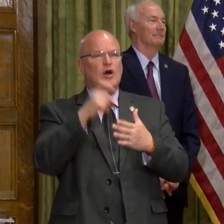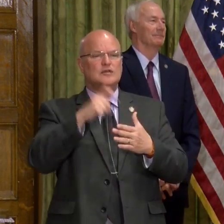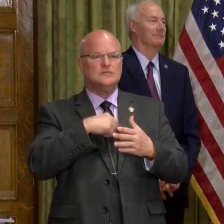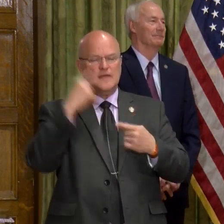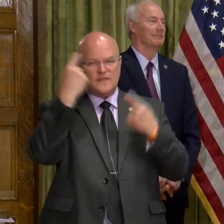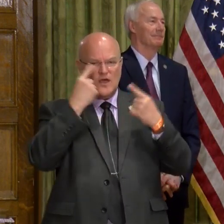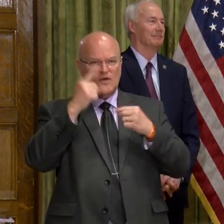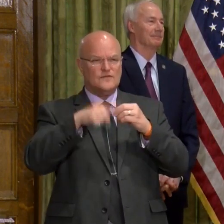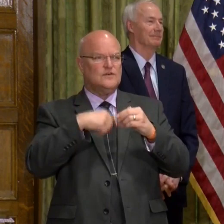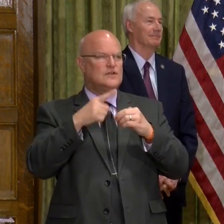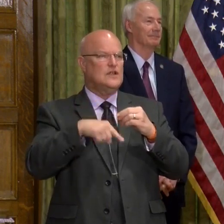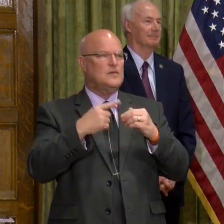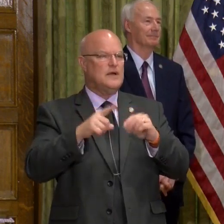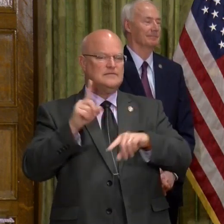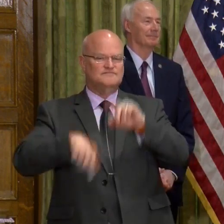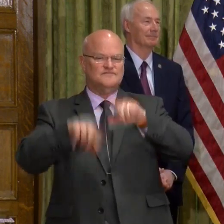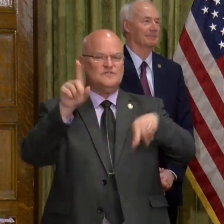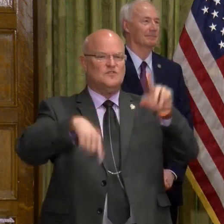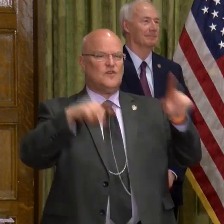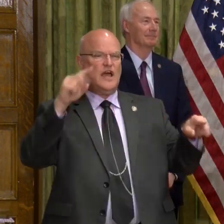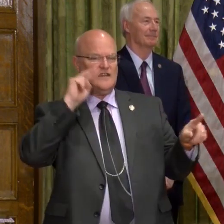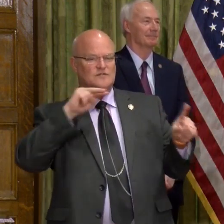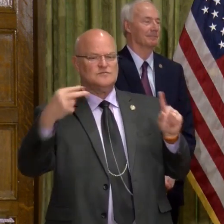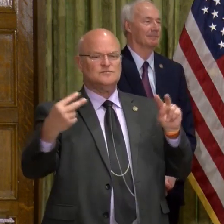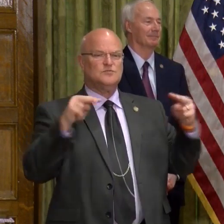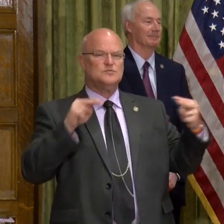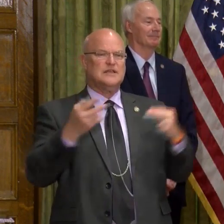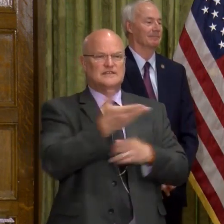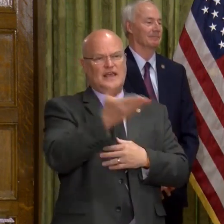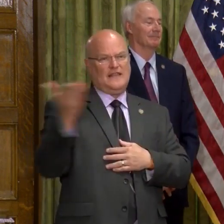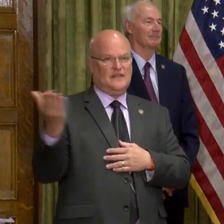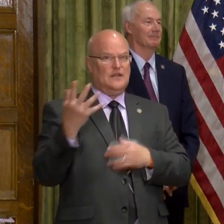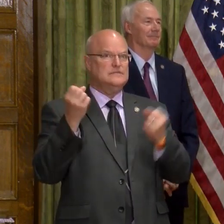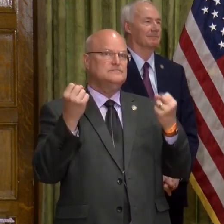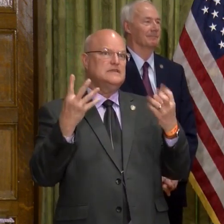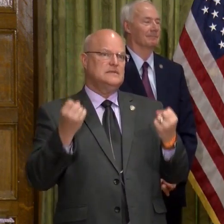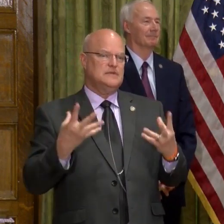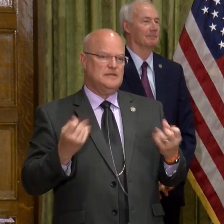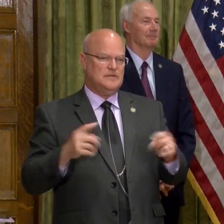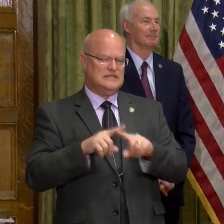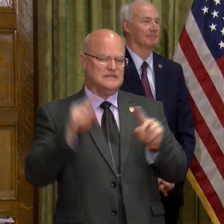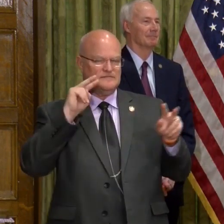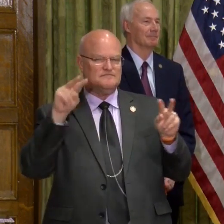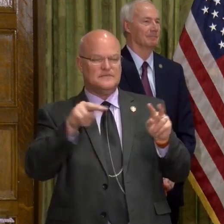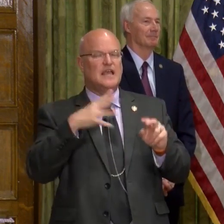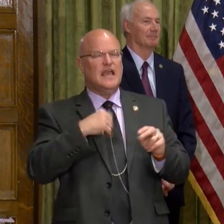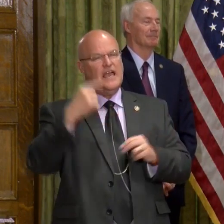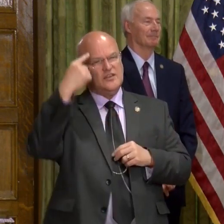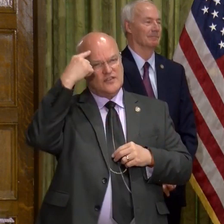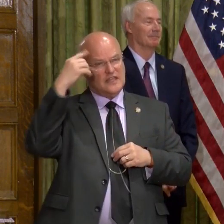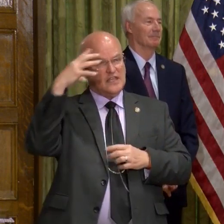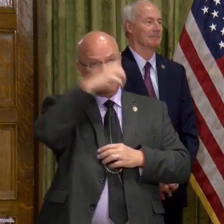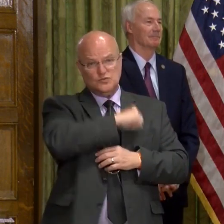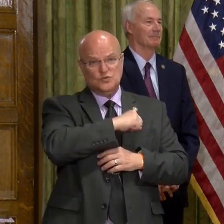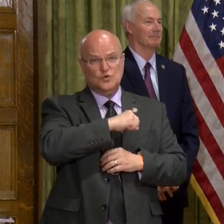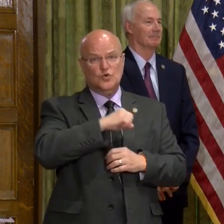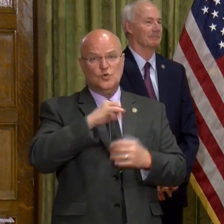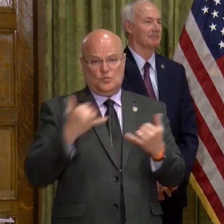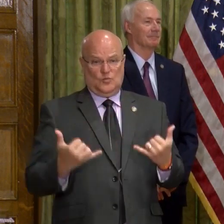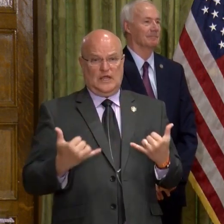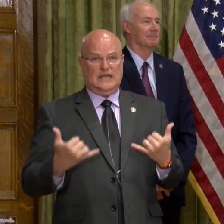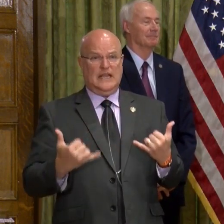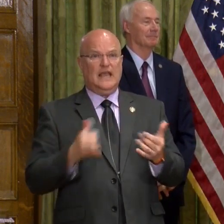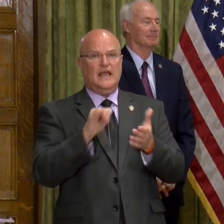of be thoughtful about the variety of perspectives that are out there, and there's a lot. And you also have to, I think, assume at